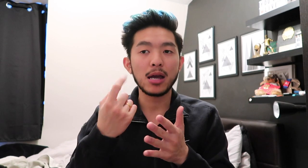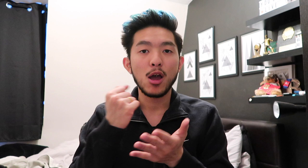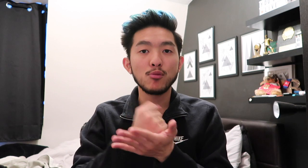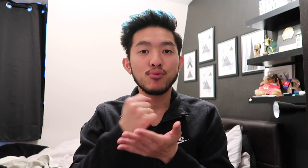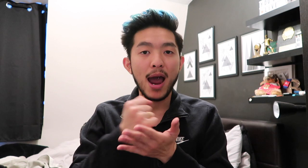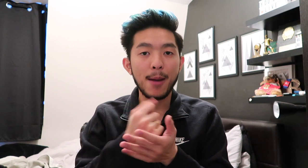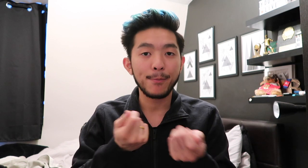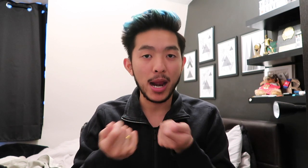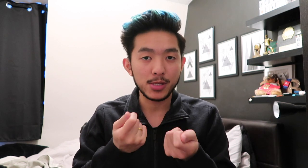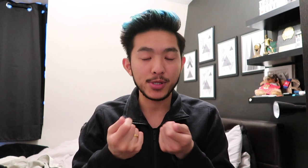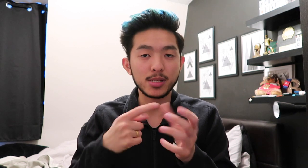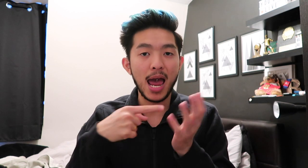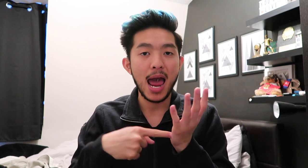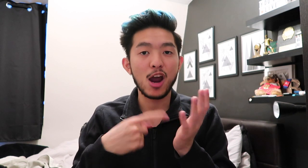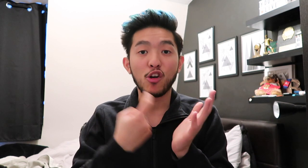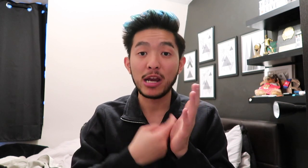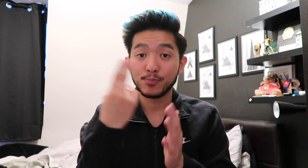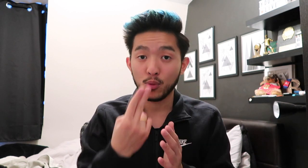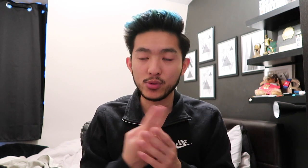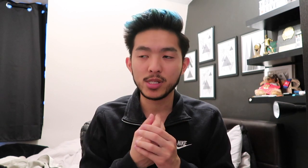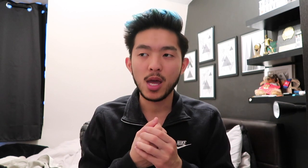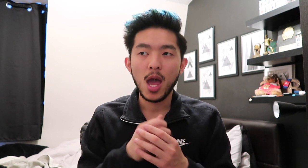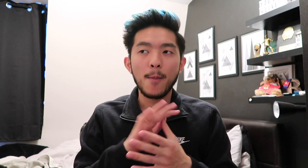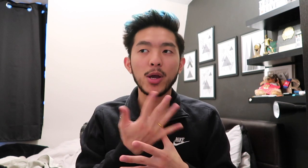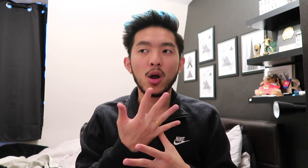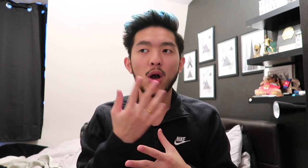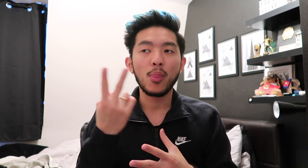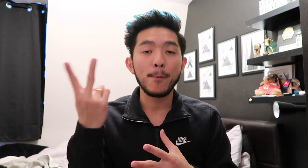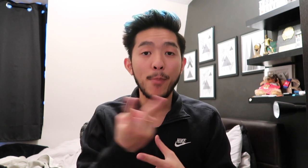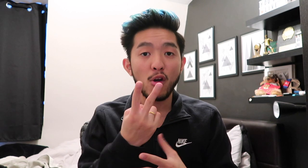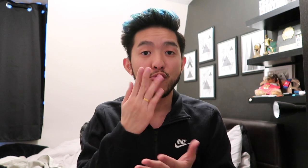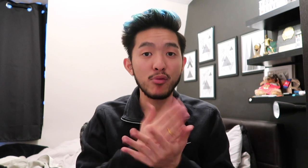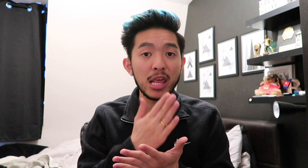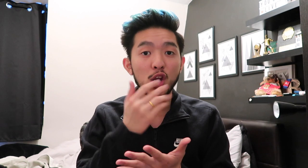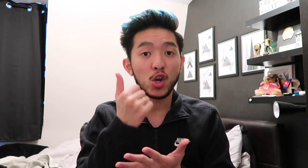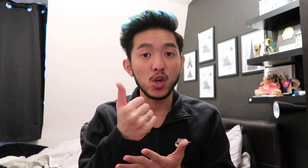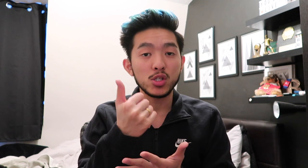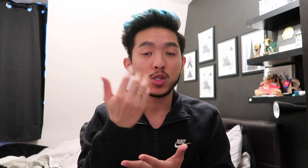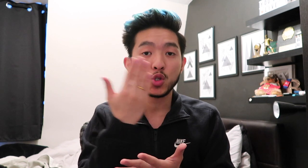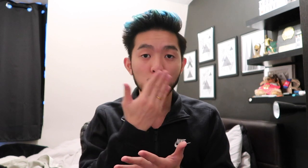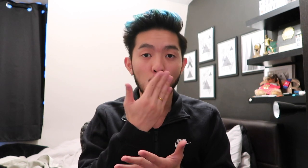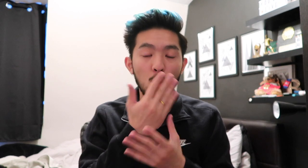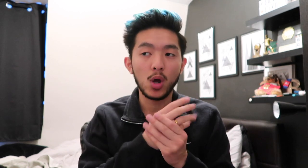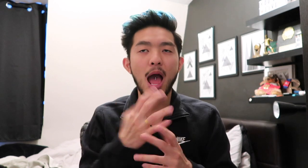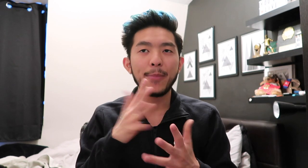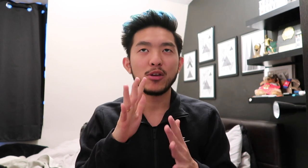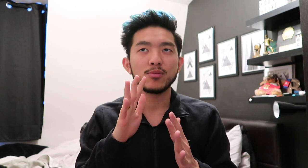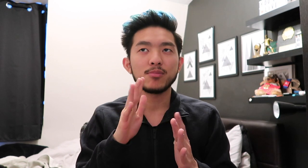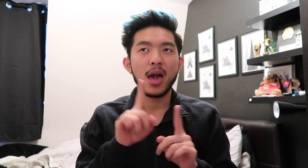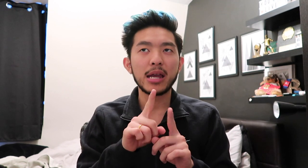and plan, balance, and credit boards. Because, they both feeling good. So, I feel like,